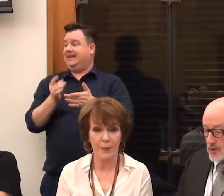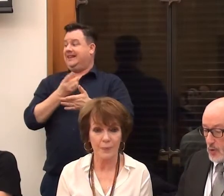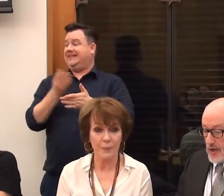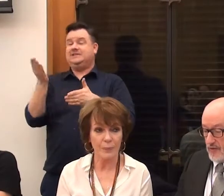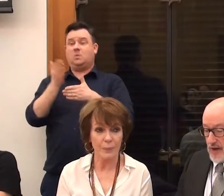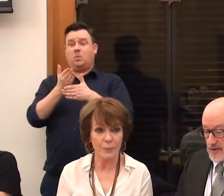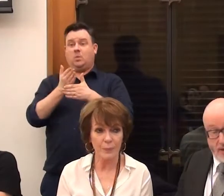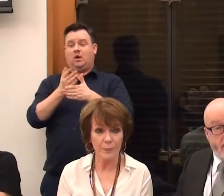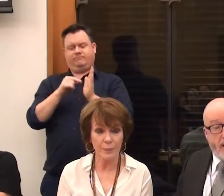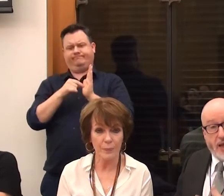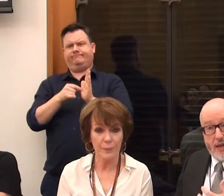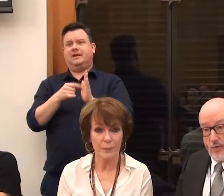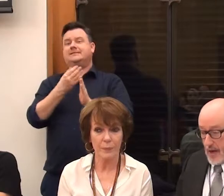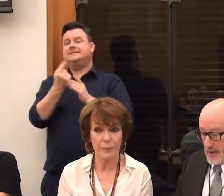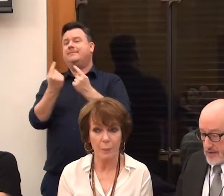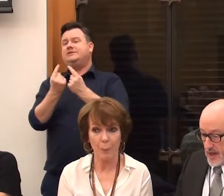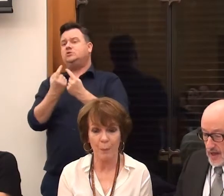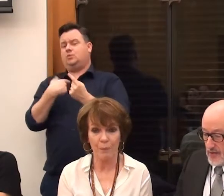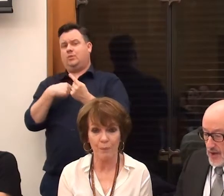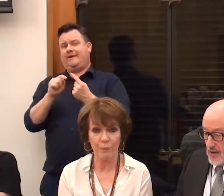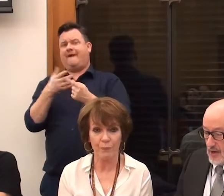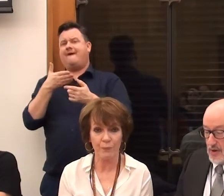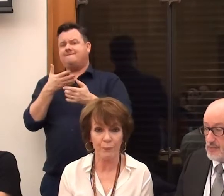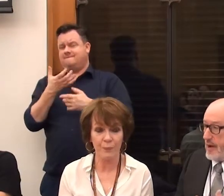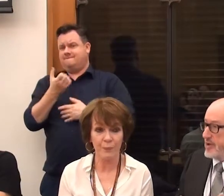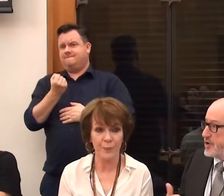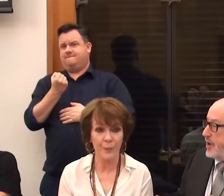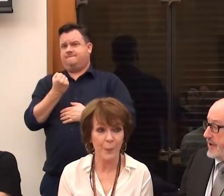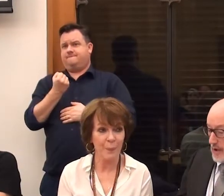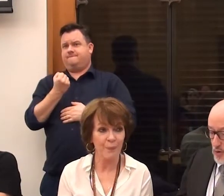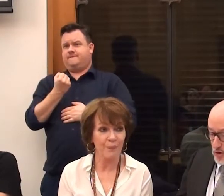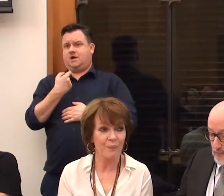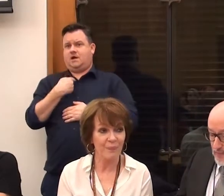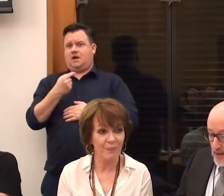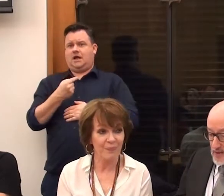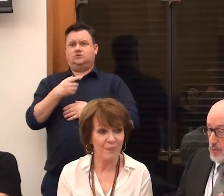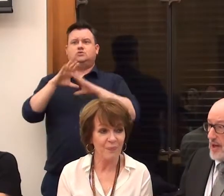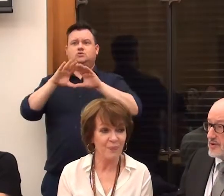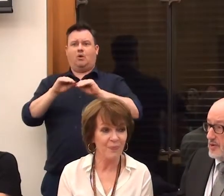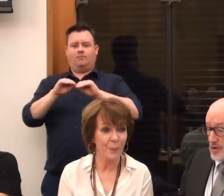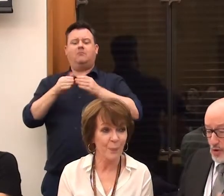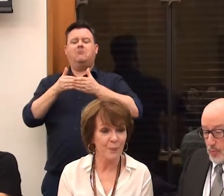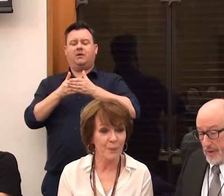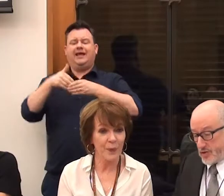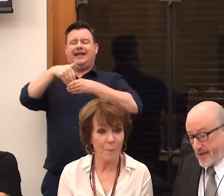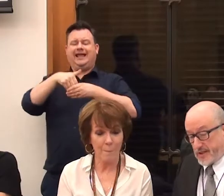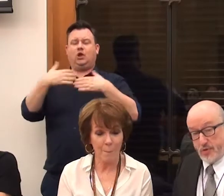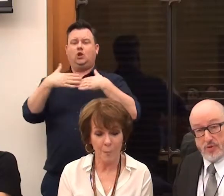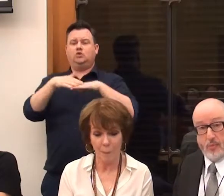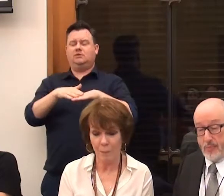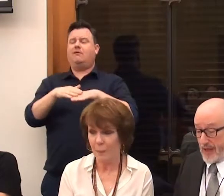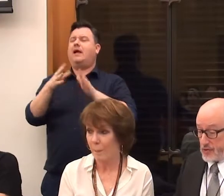issues that we face, and they raise barriers to our inclusion. So, being able to use so-called public